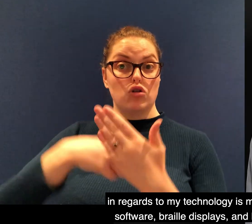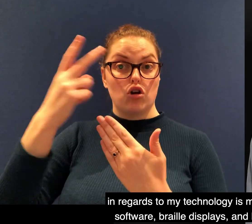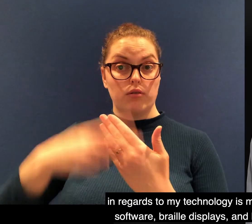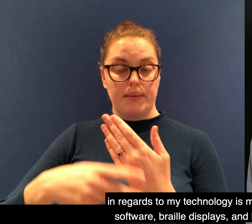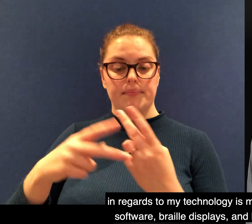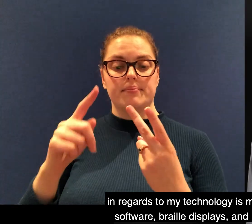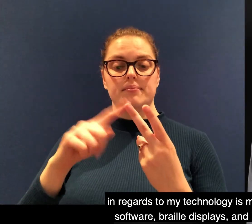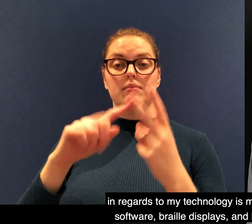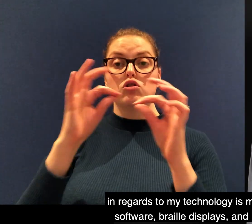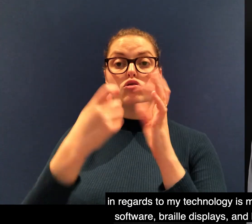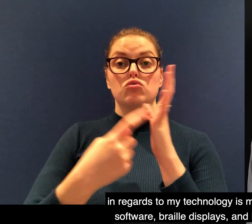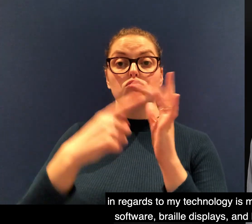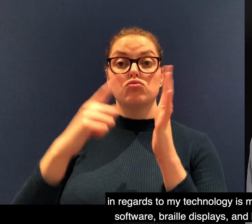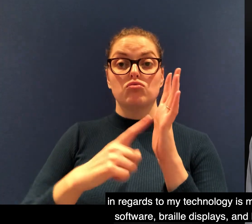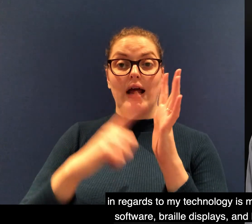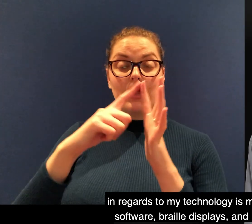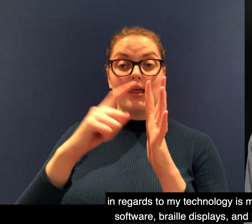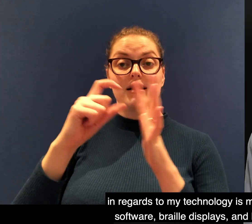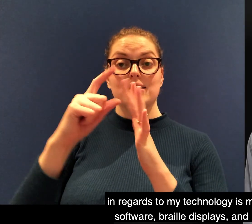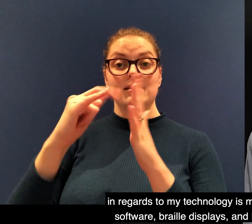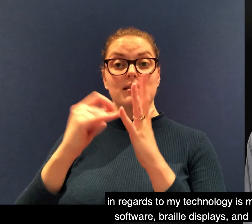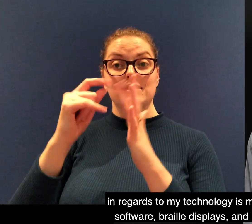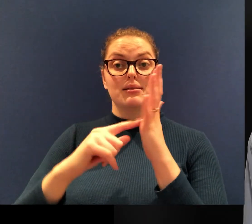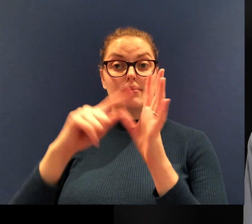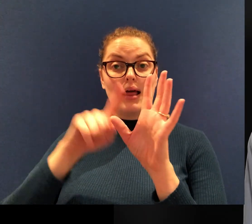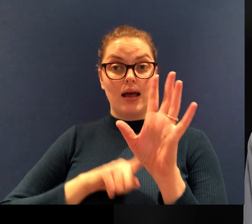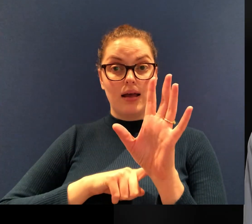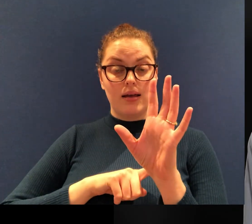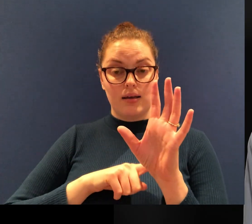Braille displays and Perkins Brailler.